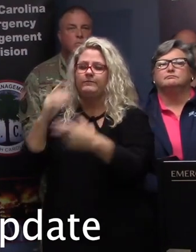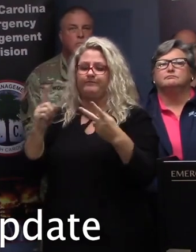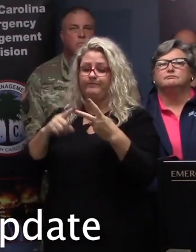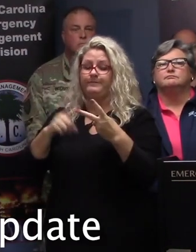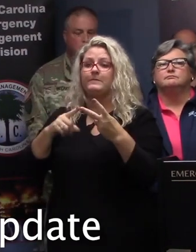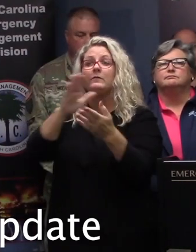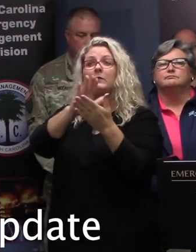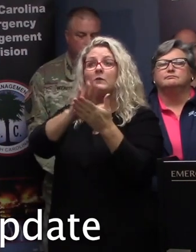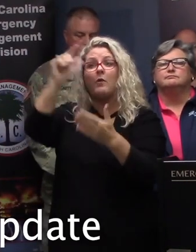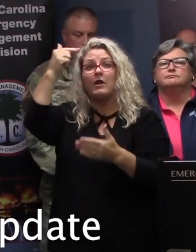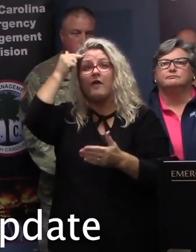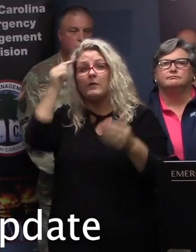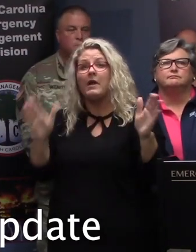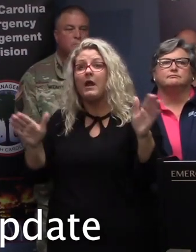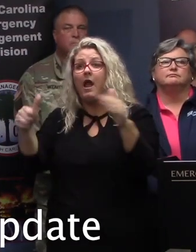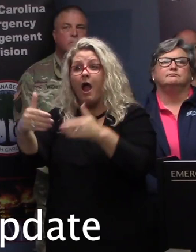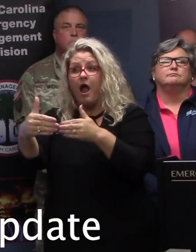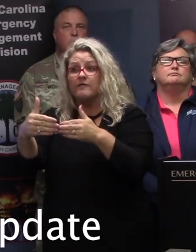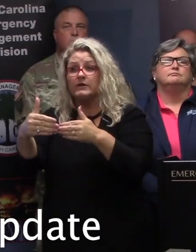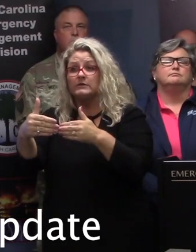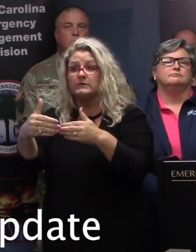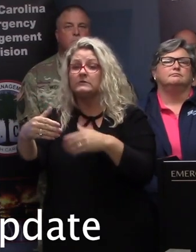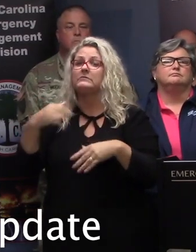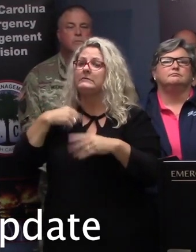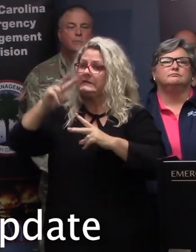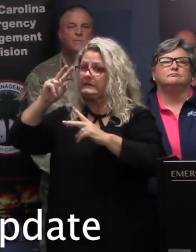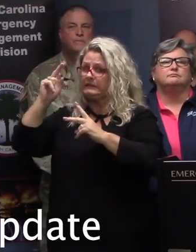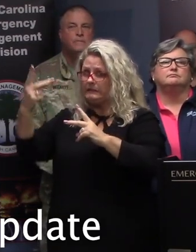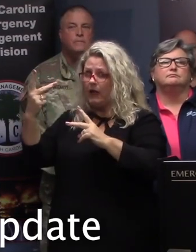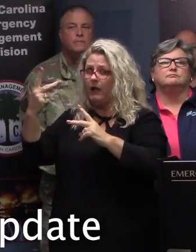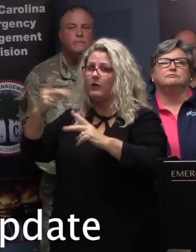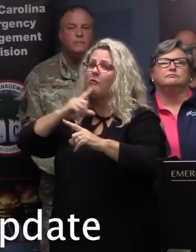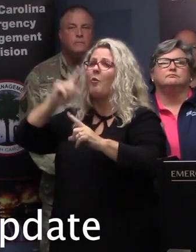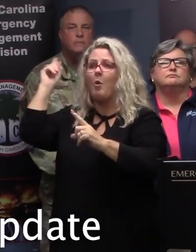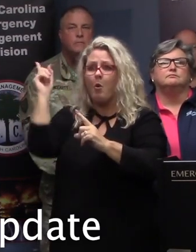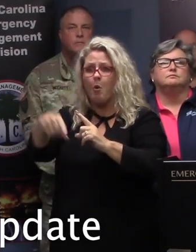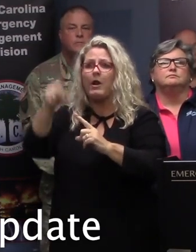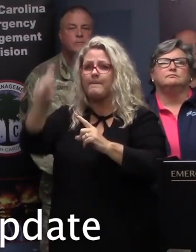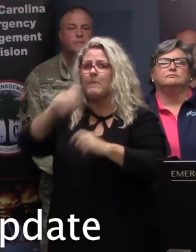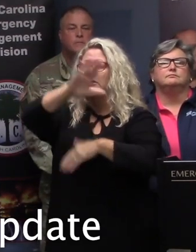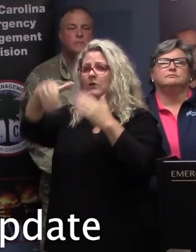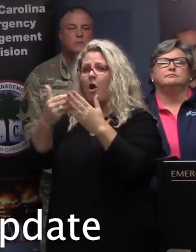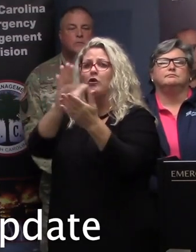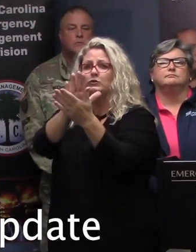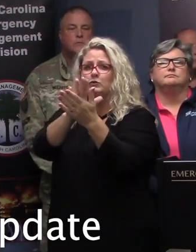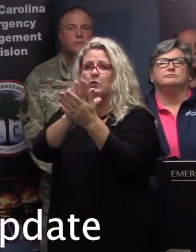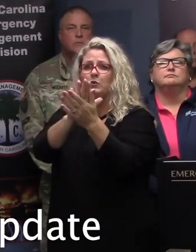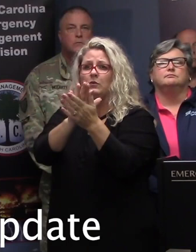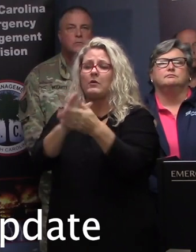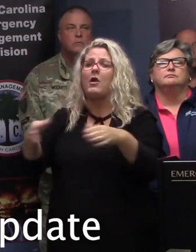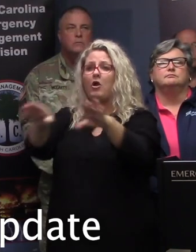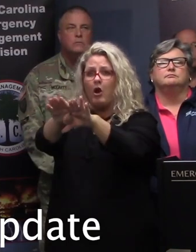and government offices. I'm issuing a second executive order, closing all schools and state government offices